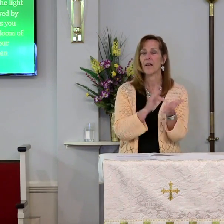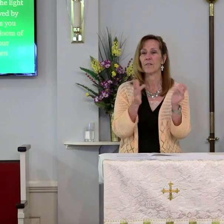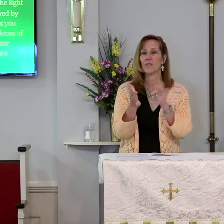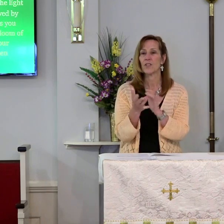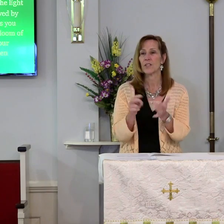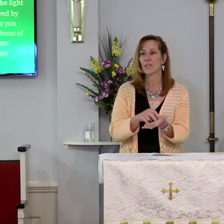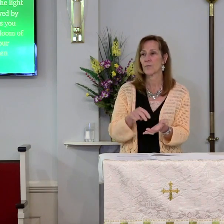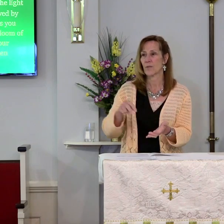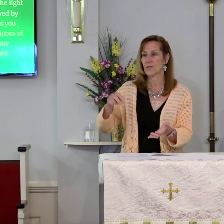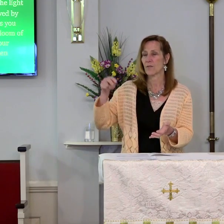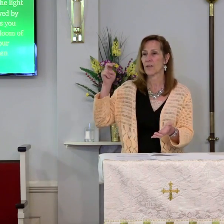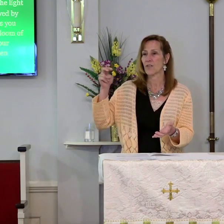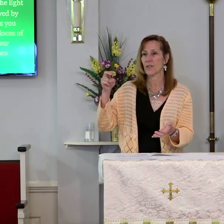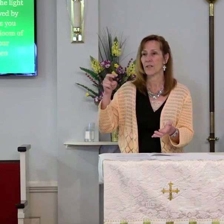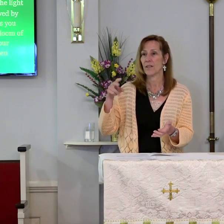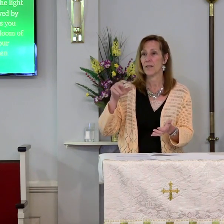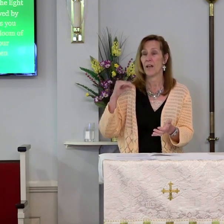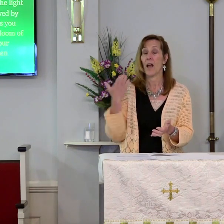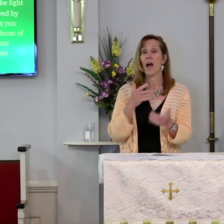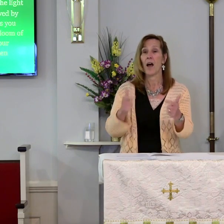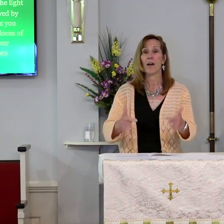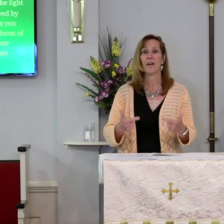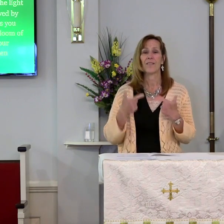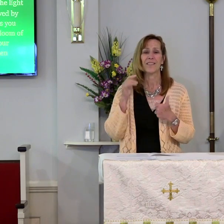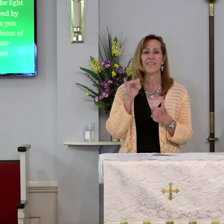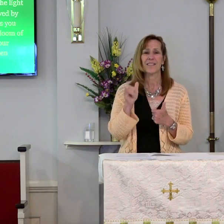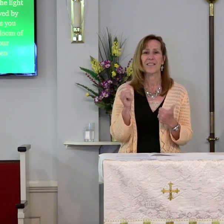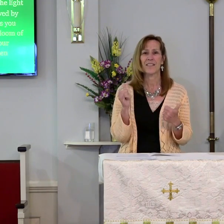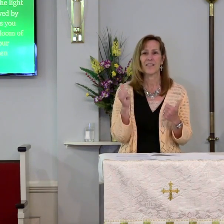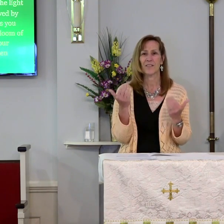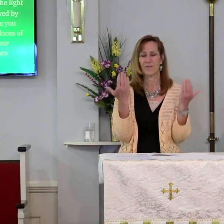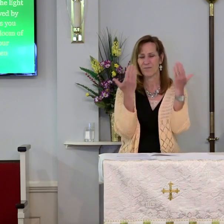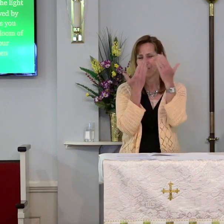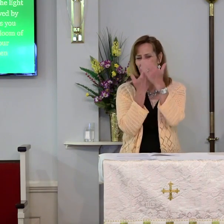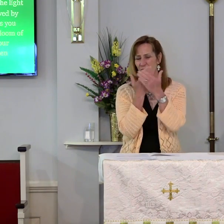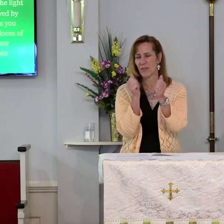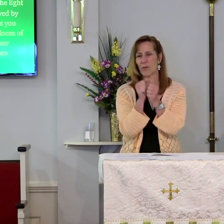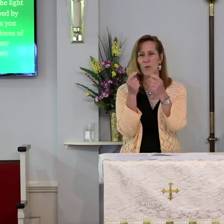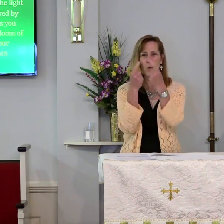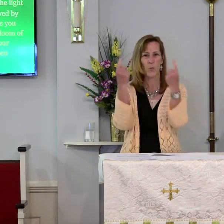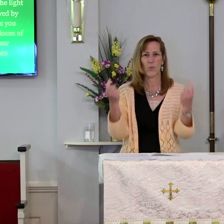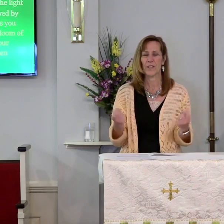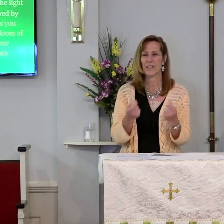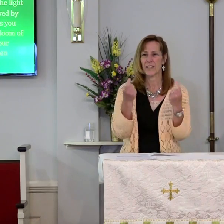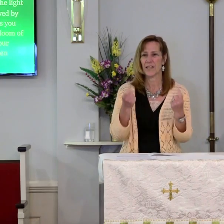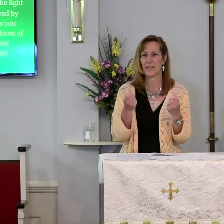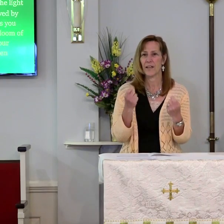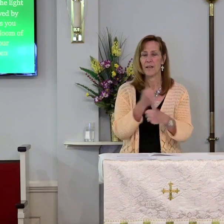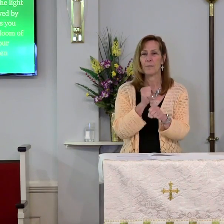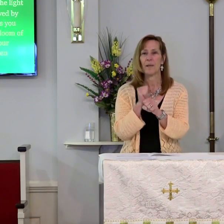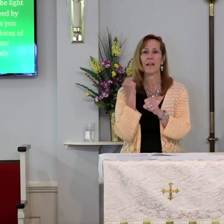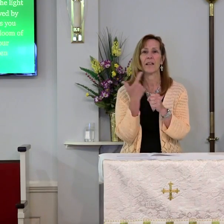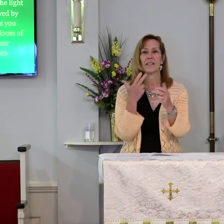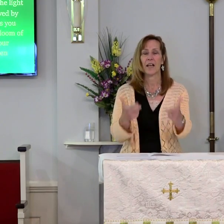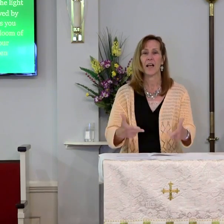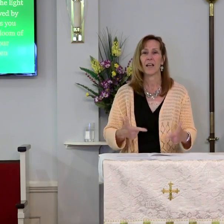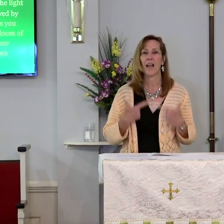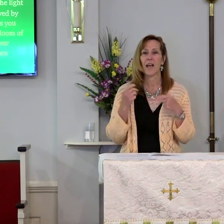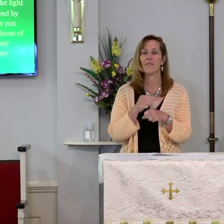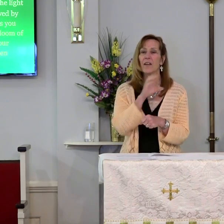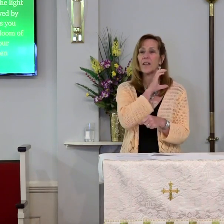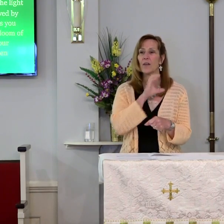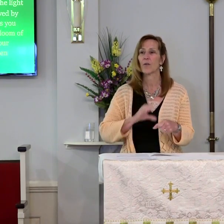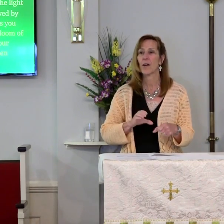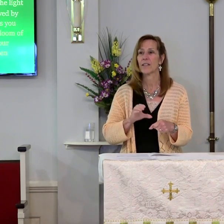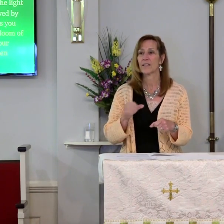resurrection, yet our lives are still shadowed by sin. Make us alive in Christ, O